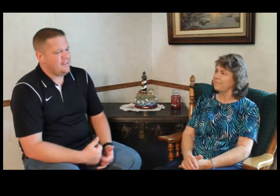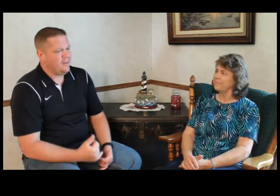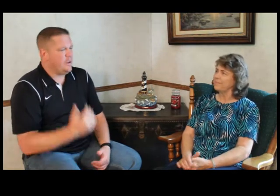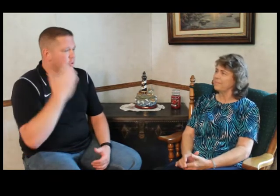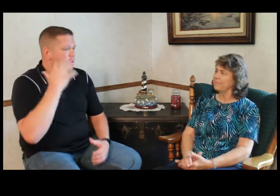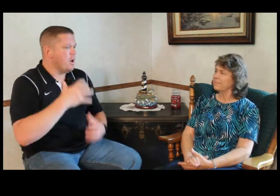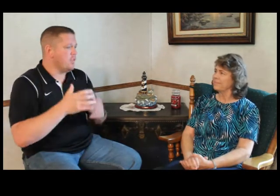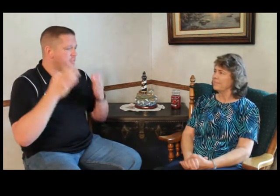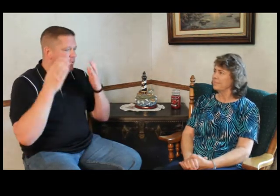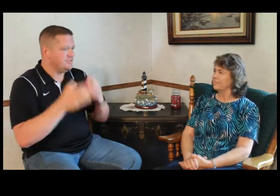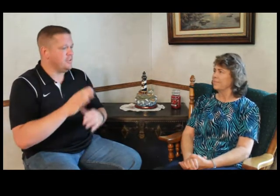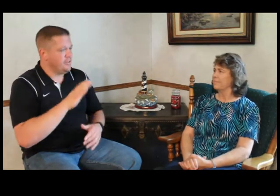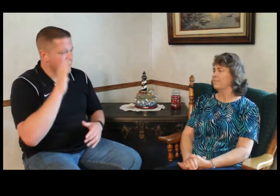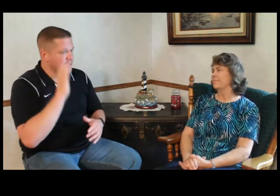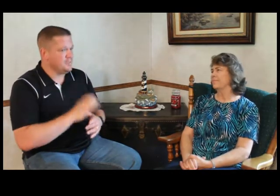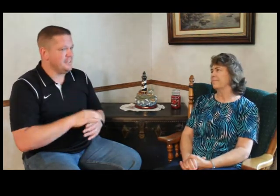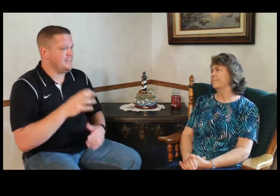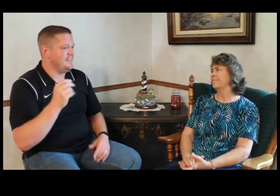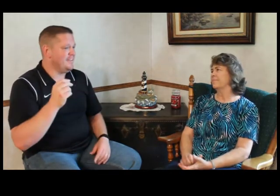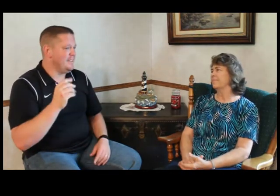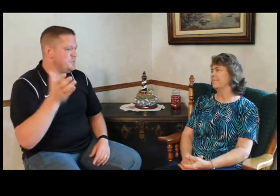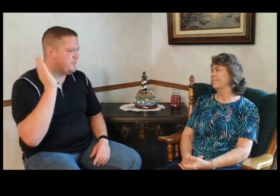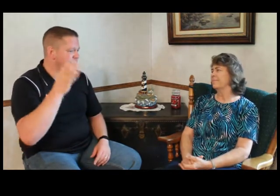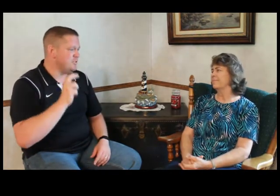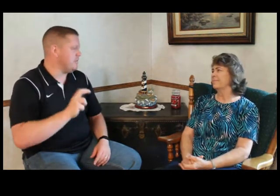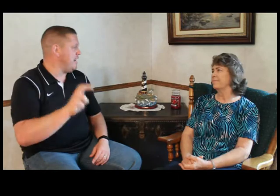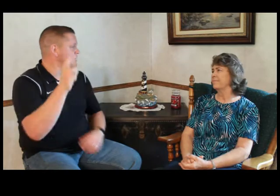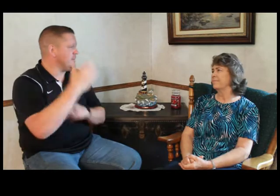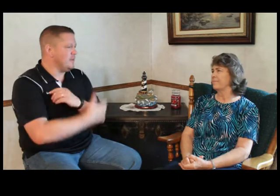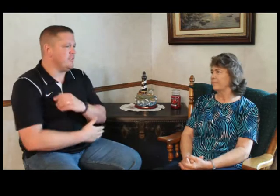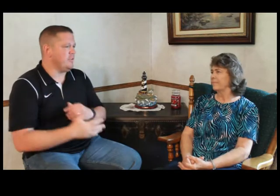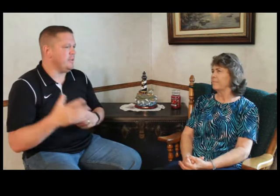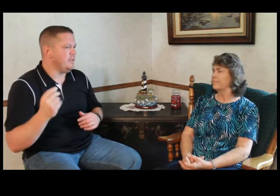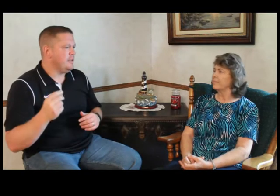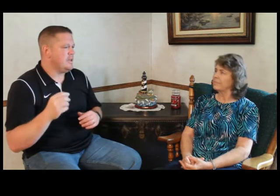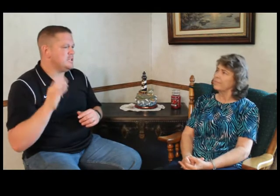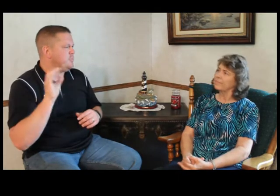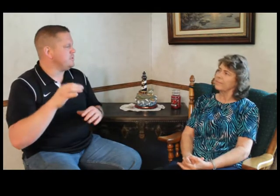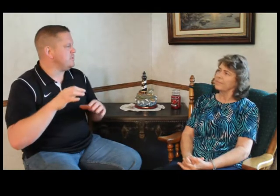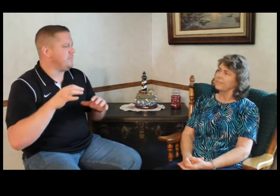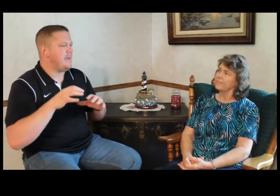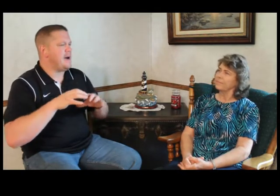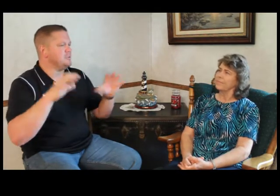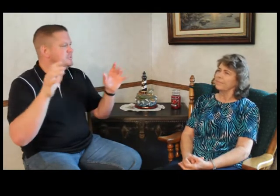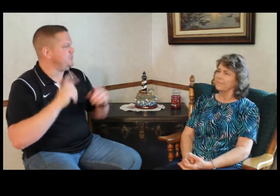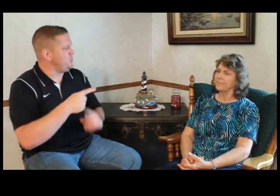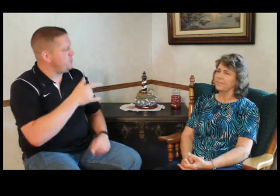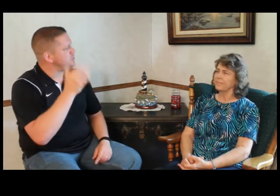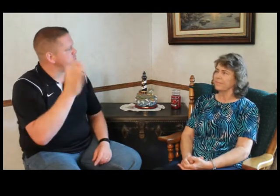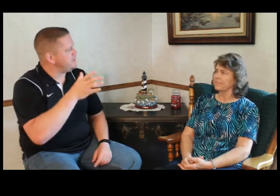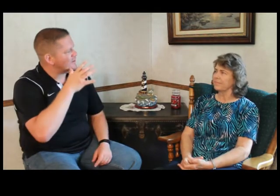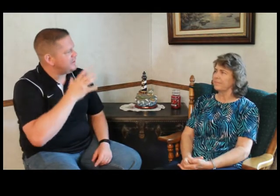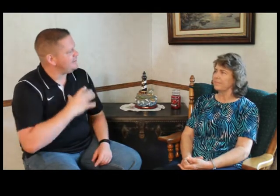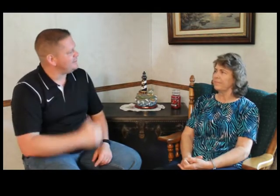You I know a lot of the focus is on your husband and he speaks and travels the country. And has preached in thousands. But you also speak to ladies.